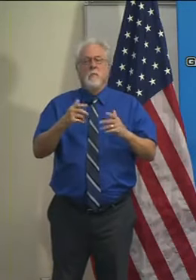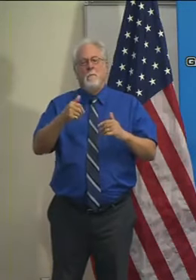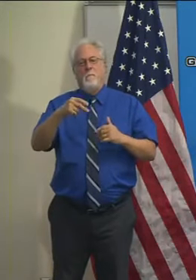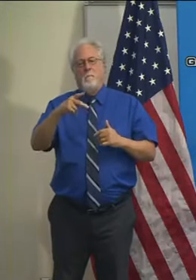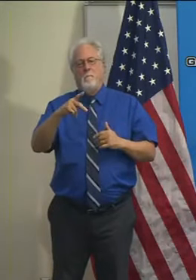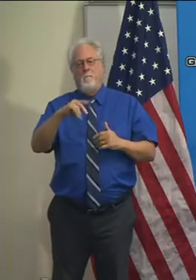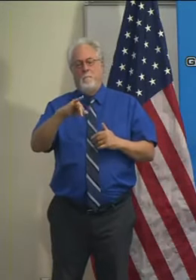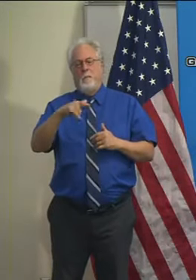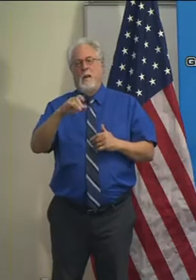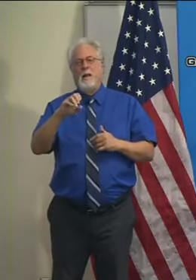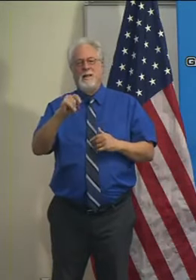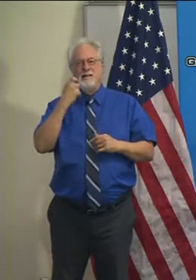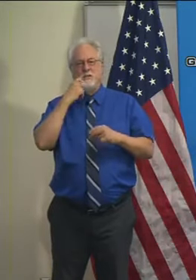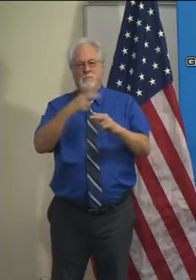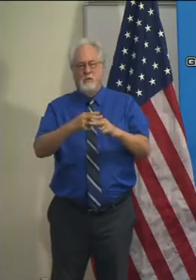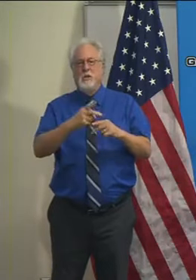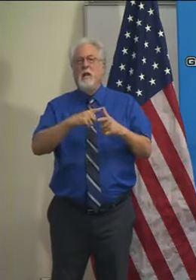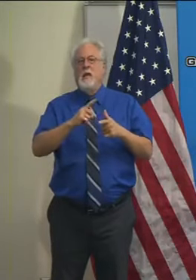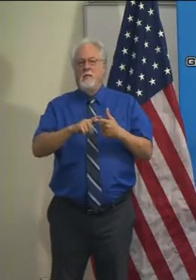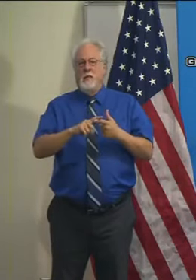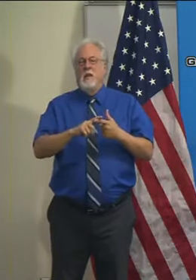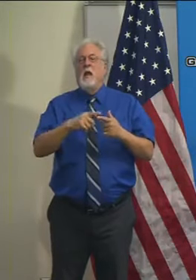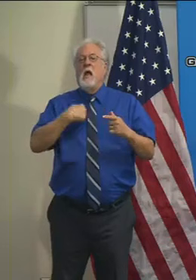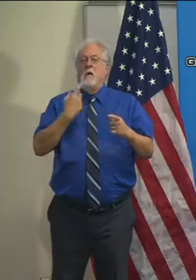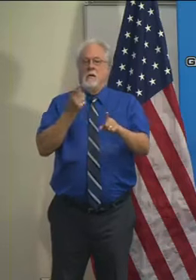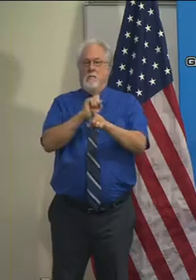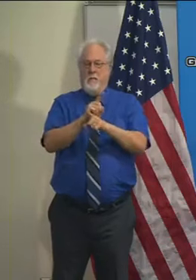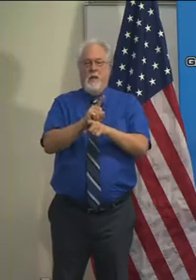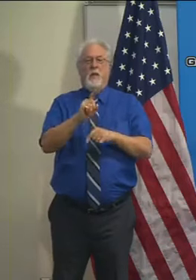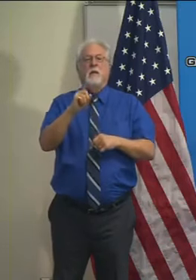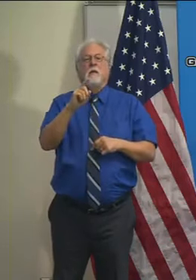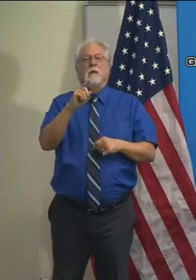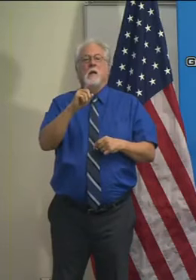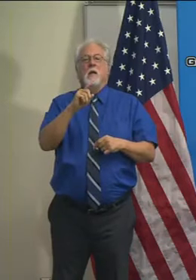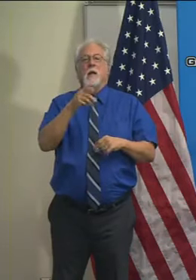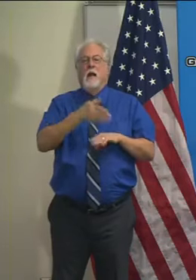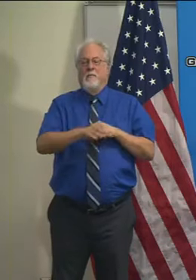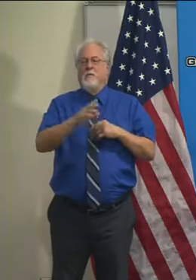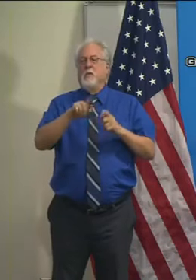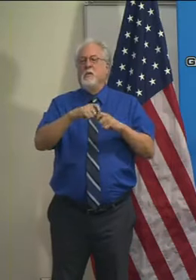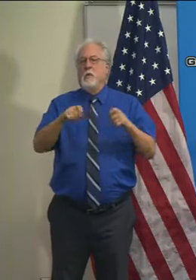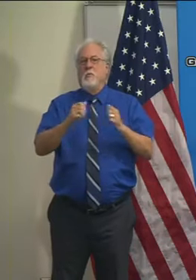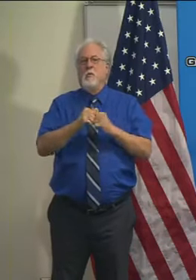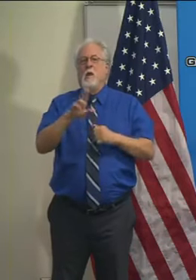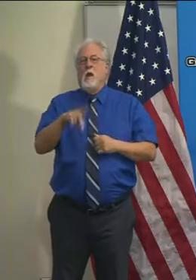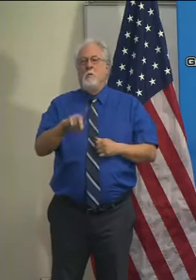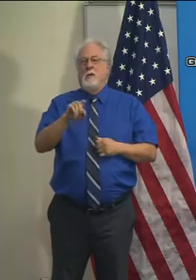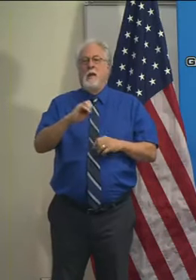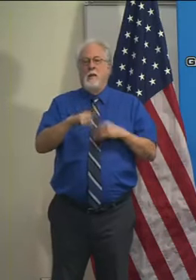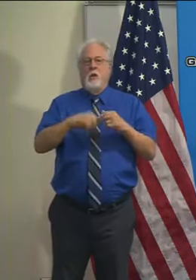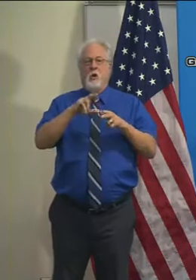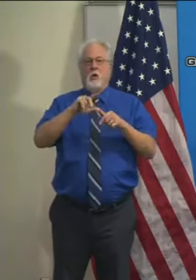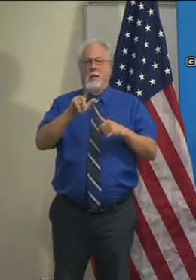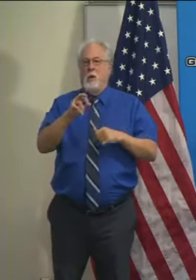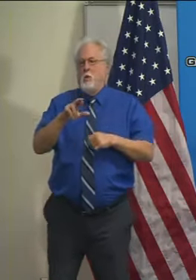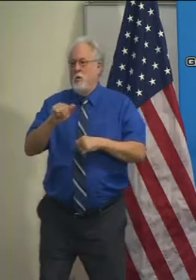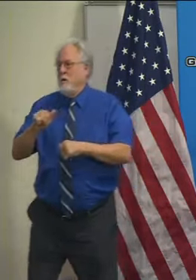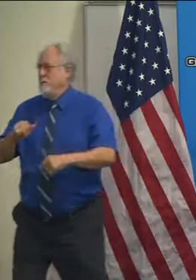say, that I just mentioned or anything else. And then on the back side of that, I'll come back up and wrap up with some updates on Hurricane Laura.